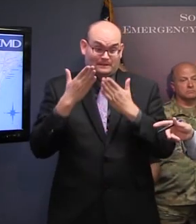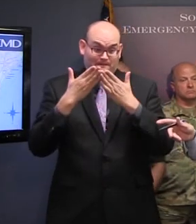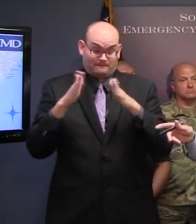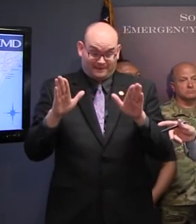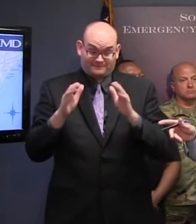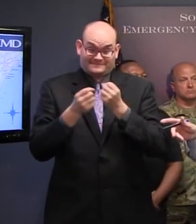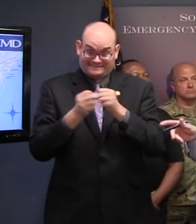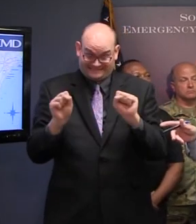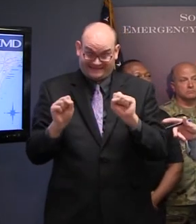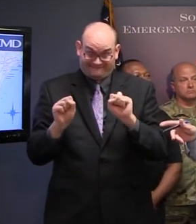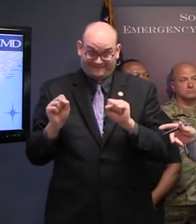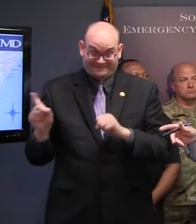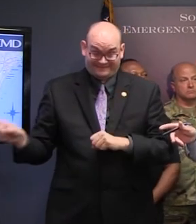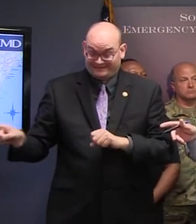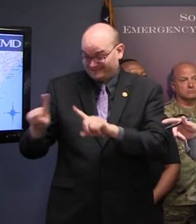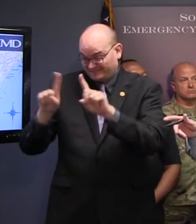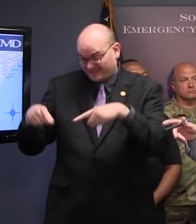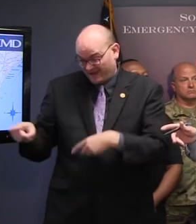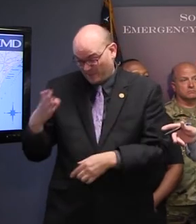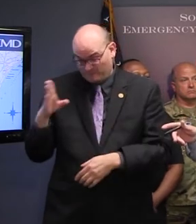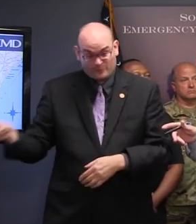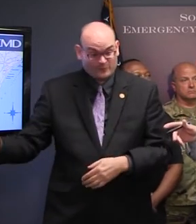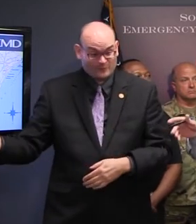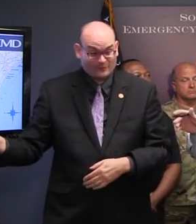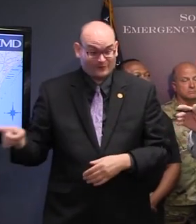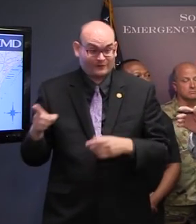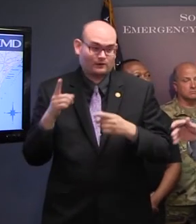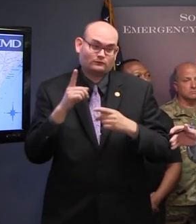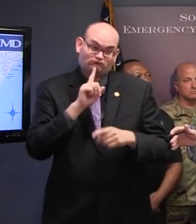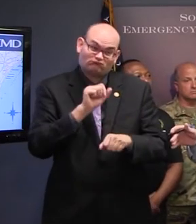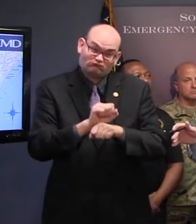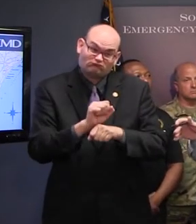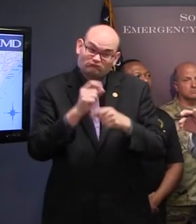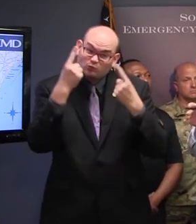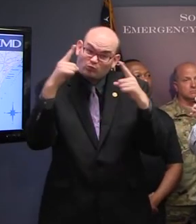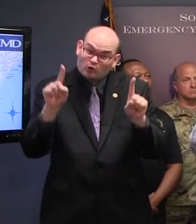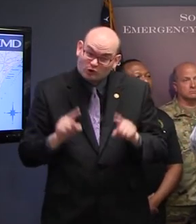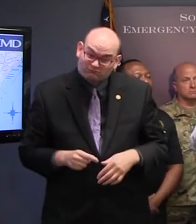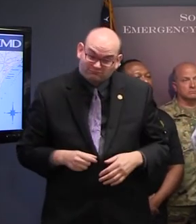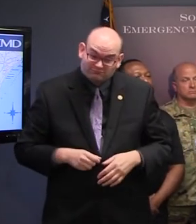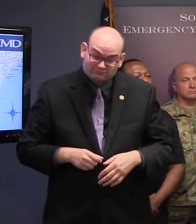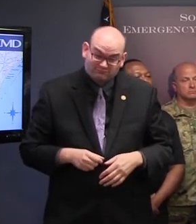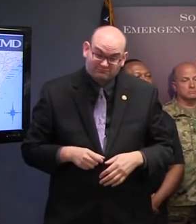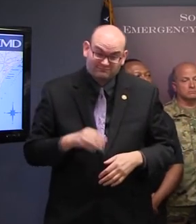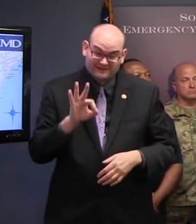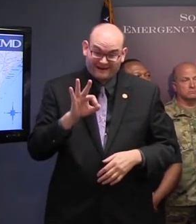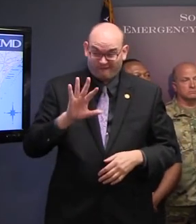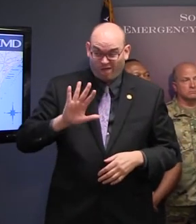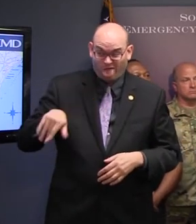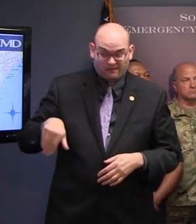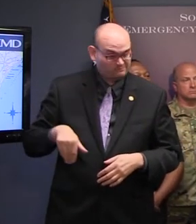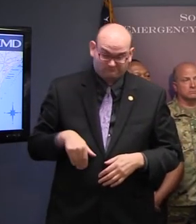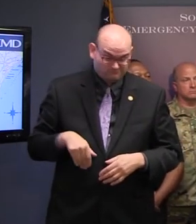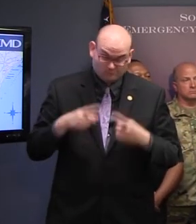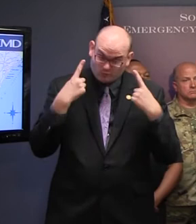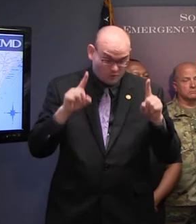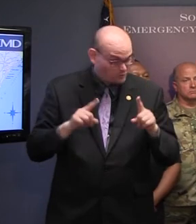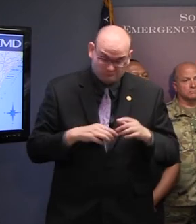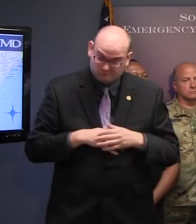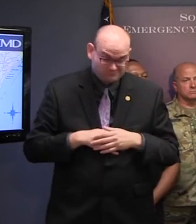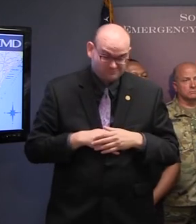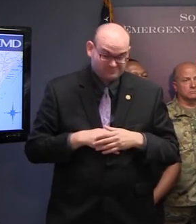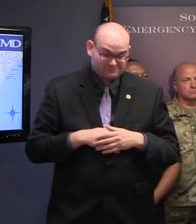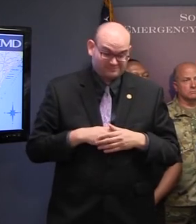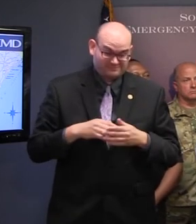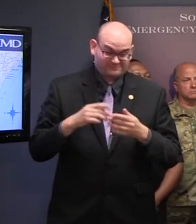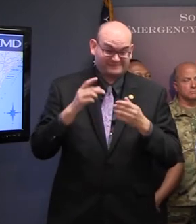time. They work. Those routes work. They've been tested. The roads are clear. They've been ridden recently to be sure that